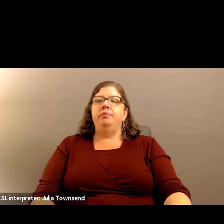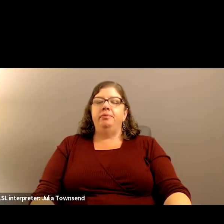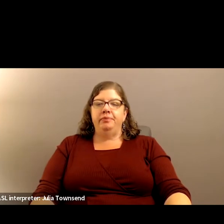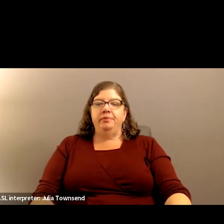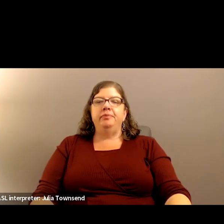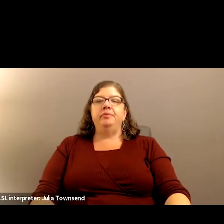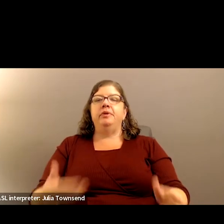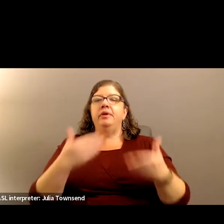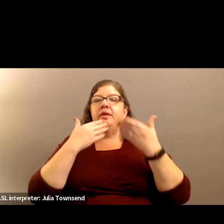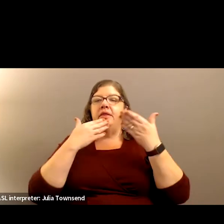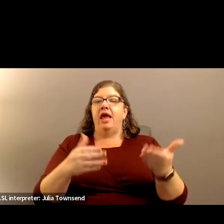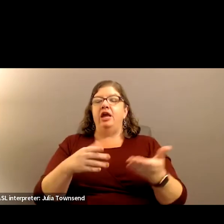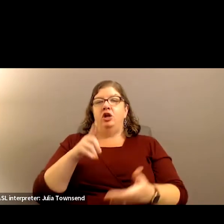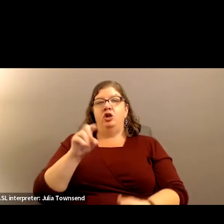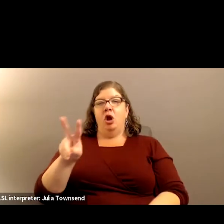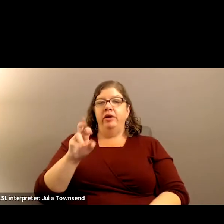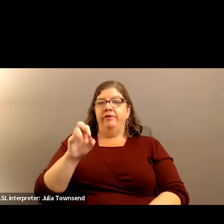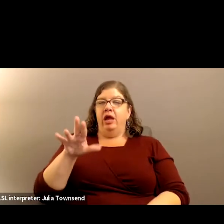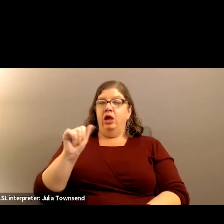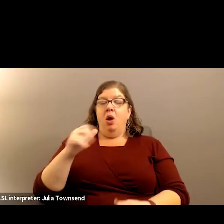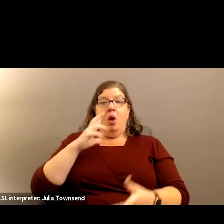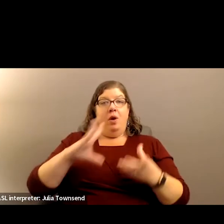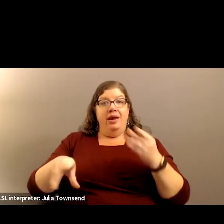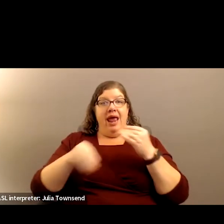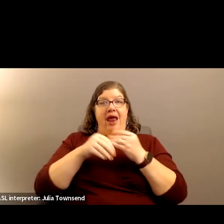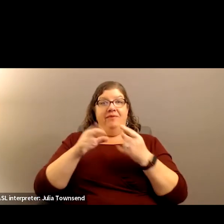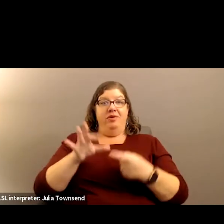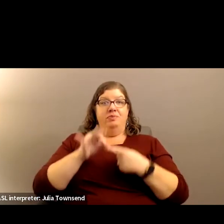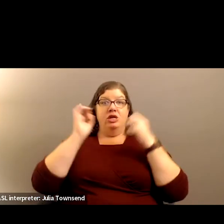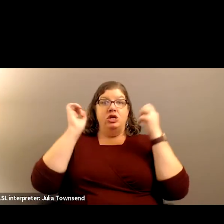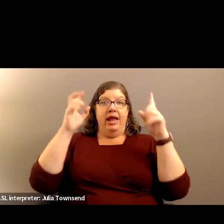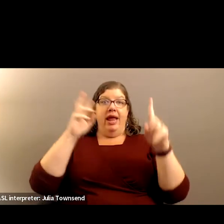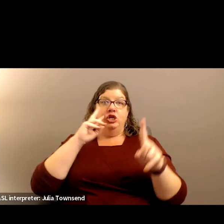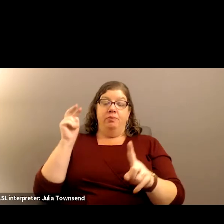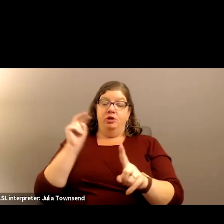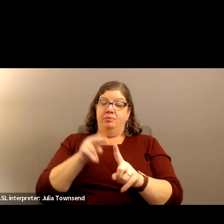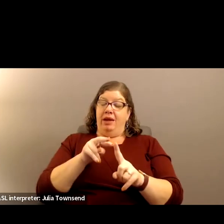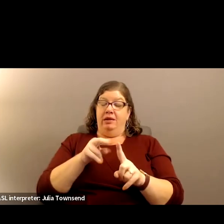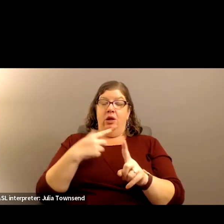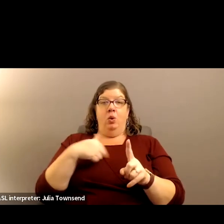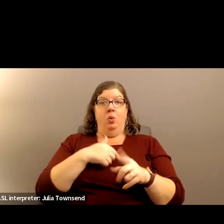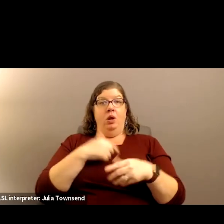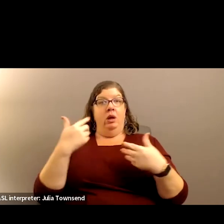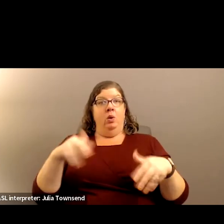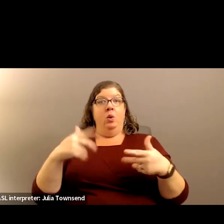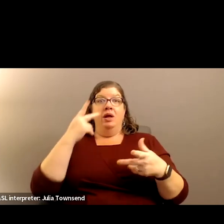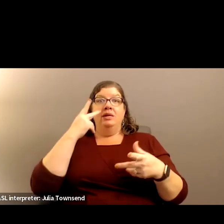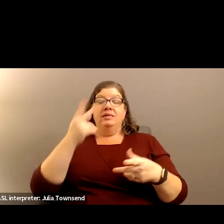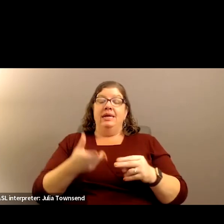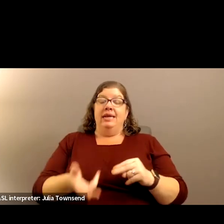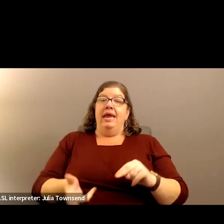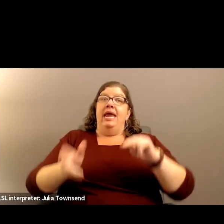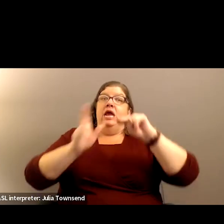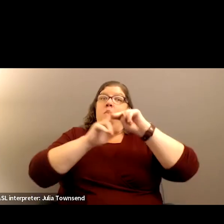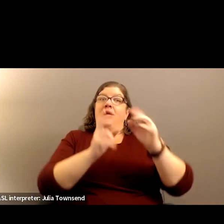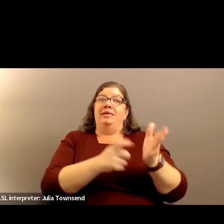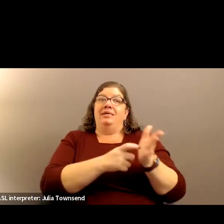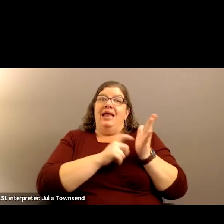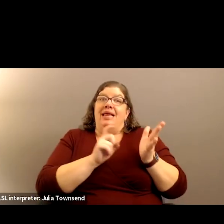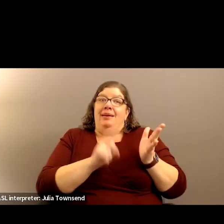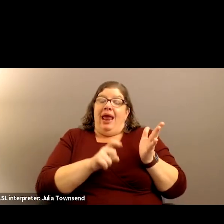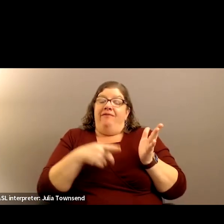Yeah. Thank you, Dr. Becchio. I want to add that from a special education perspective, we have seen an increase in the demand for